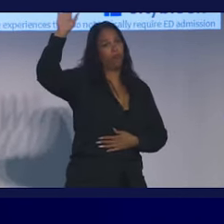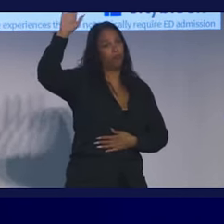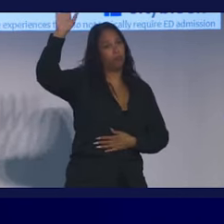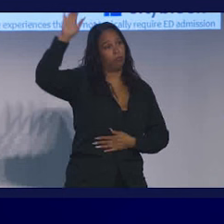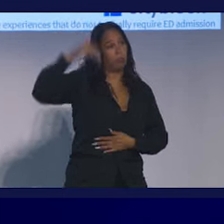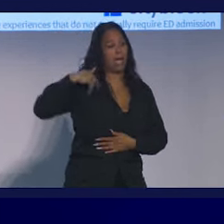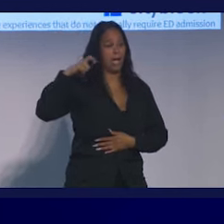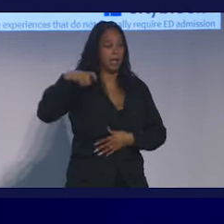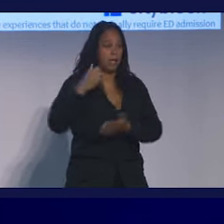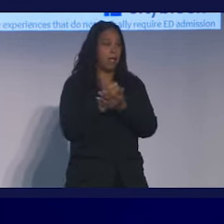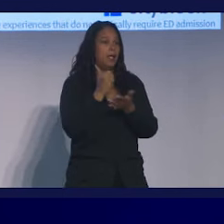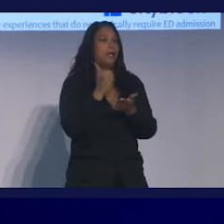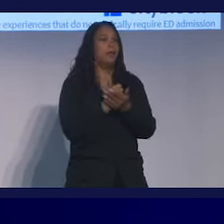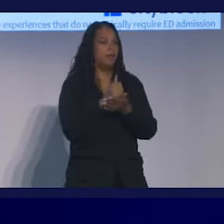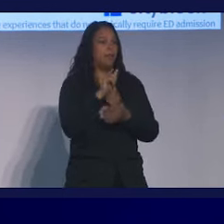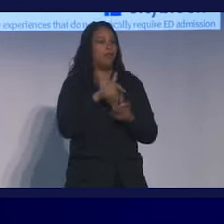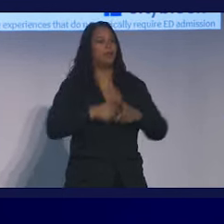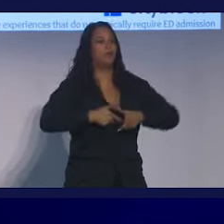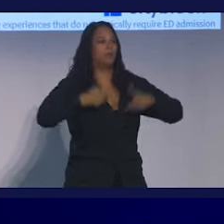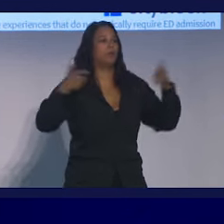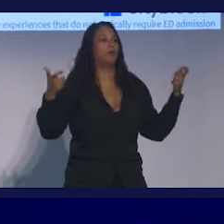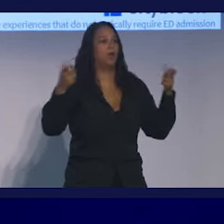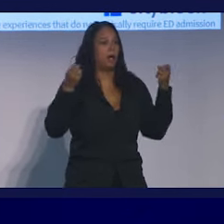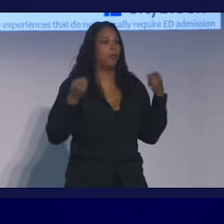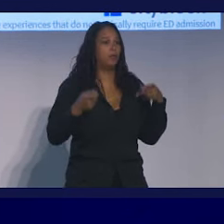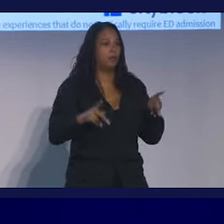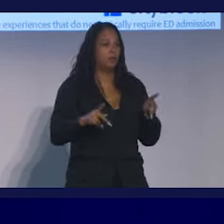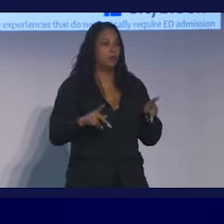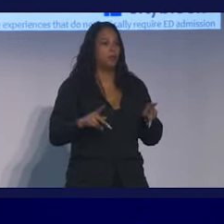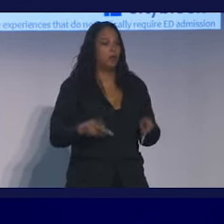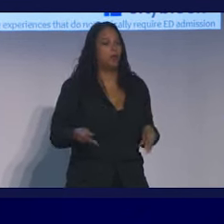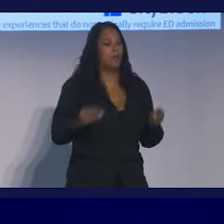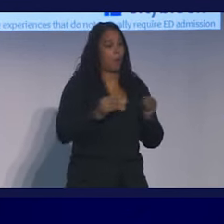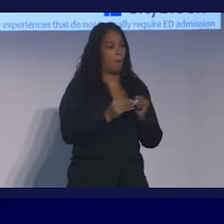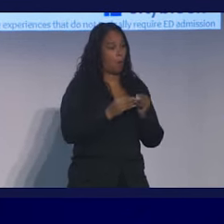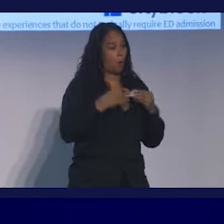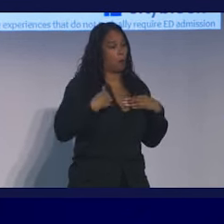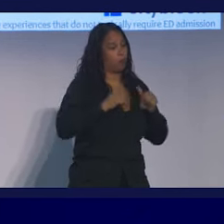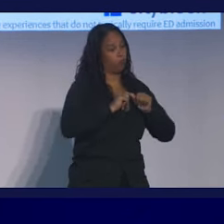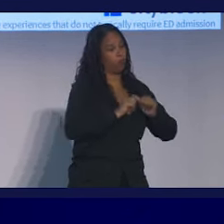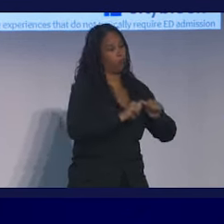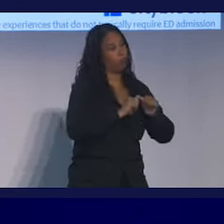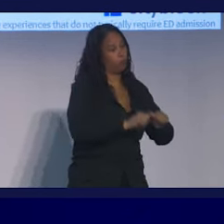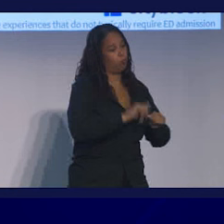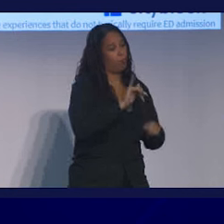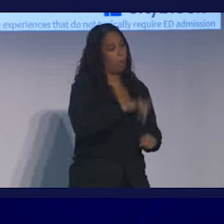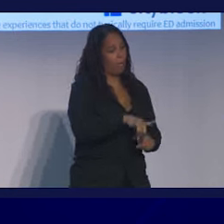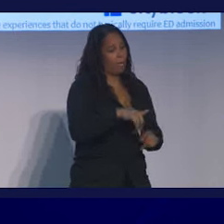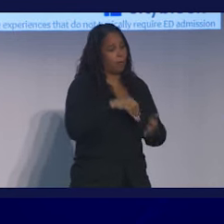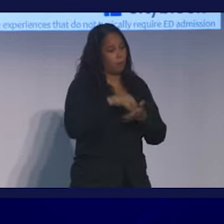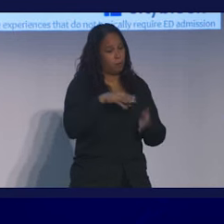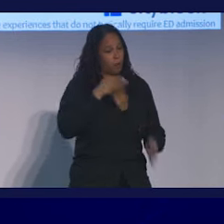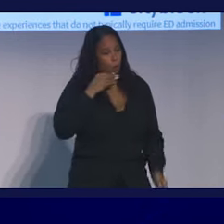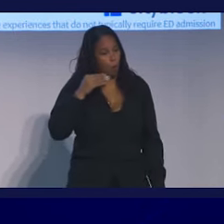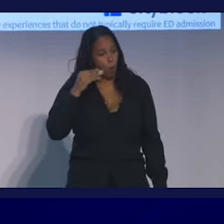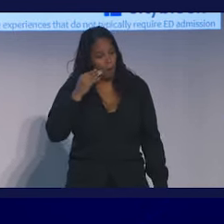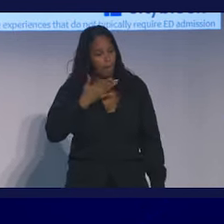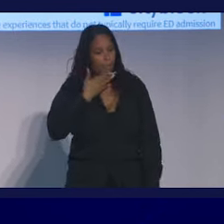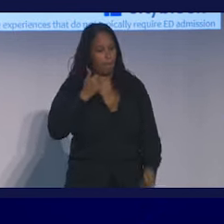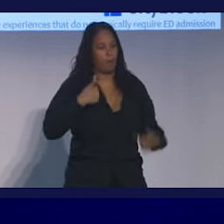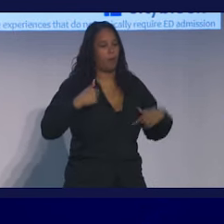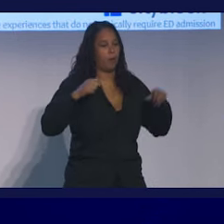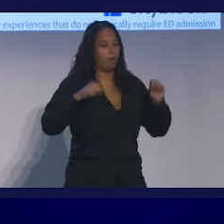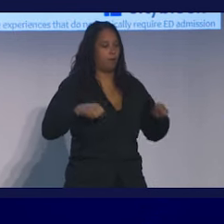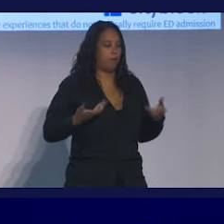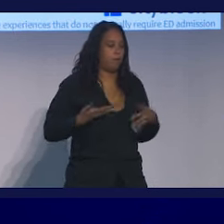need help that is a huge opportunity and the more that we can keep that care in the community in their homes the better able we are to